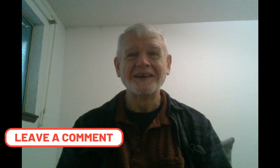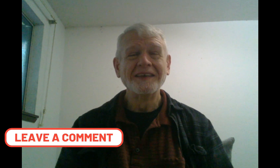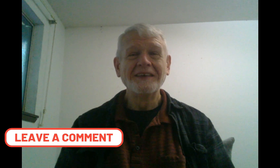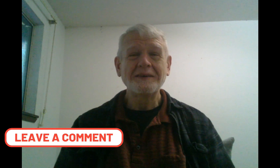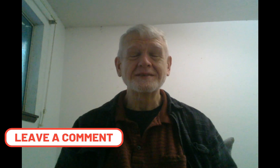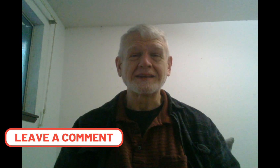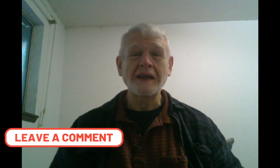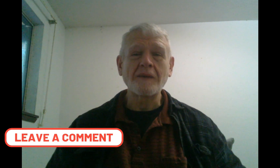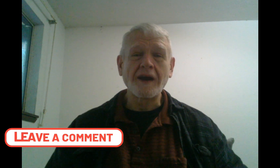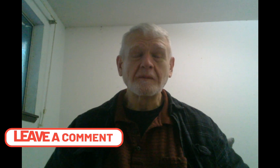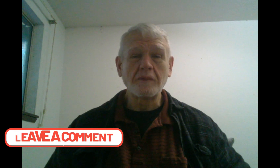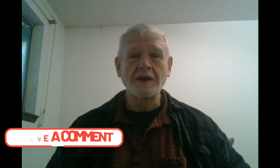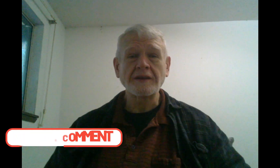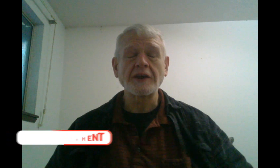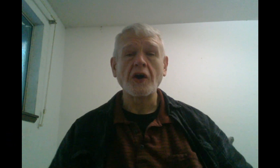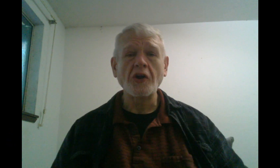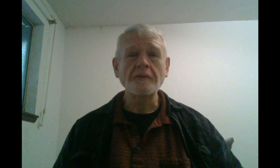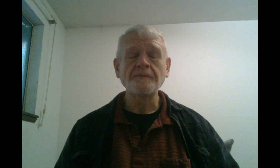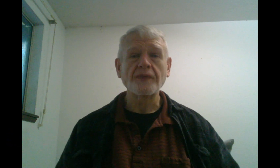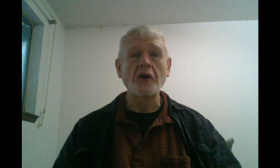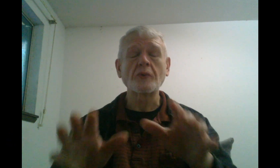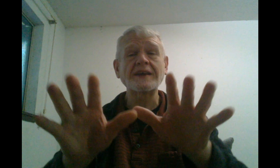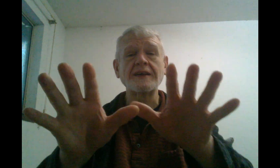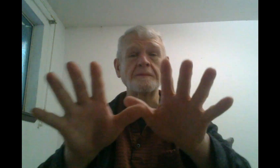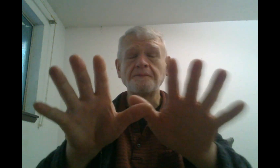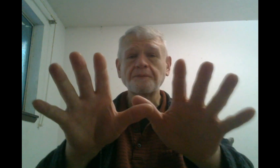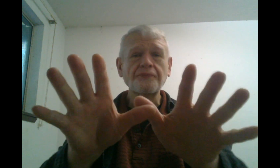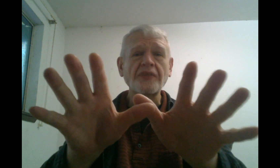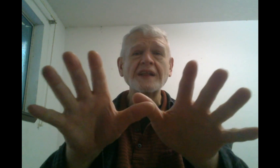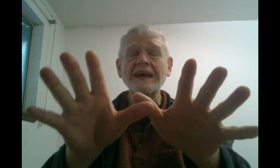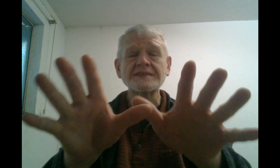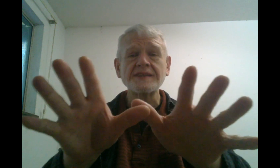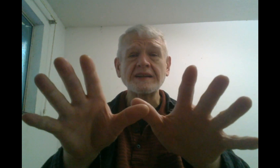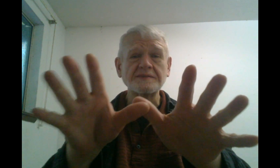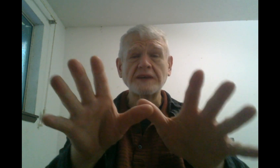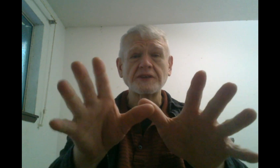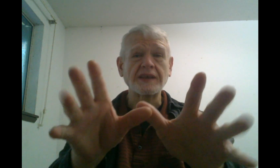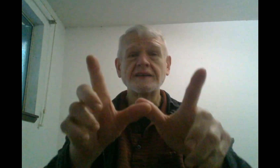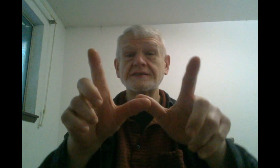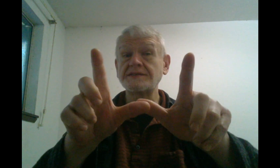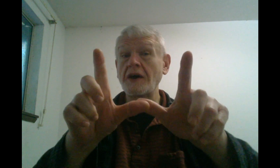It was a nightmare beyond all reckoning, last night especially. So,